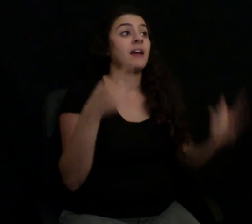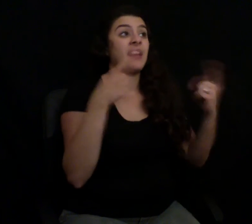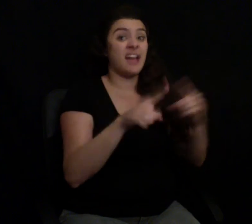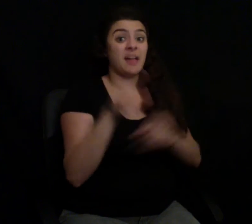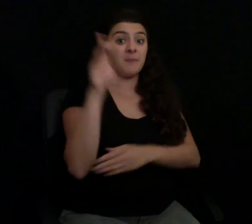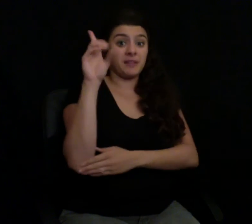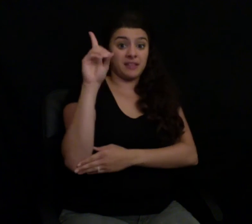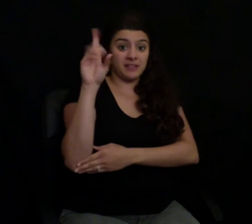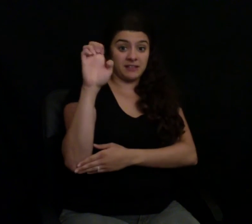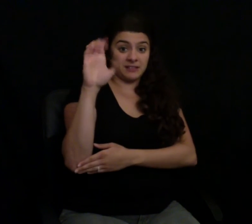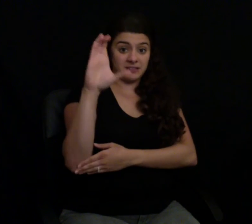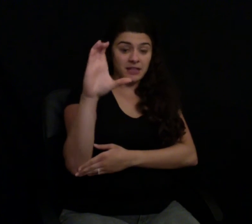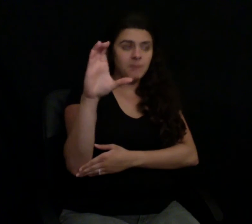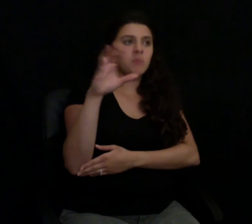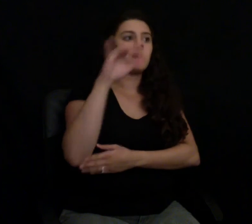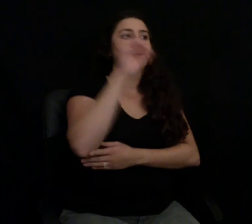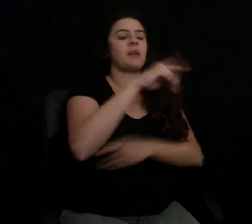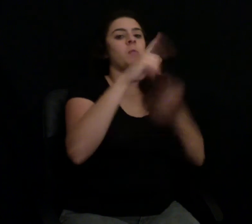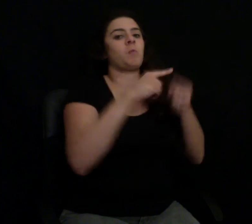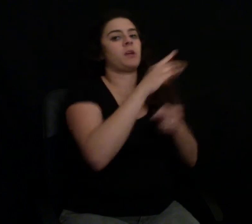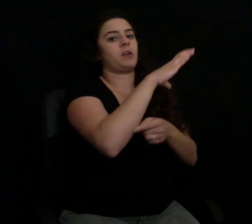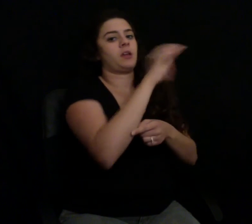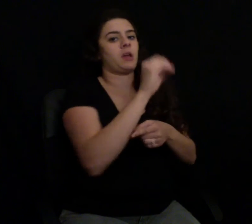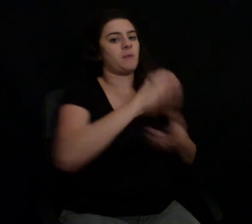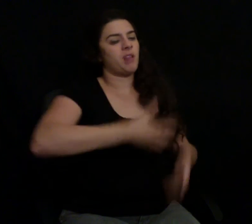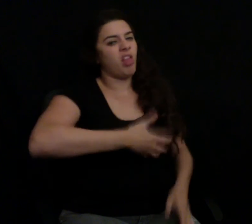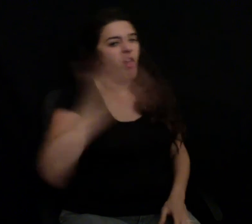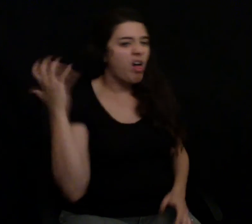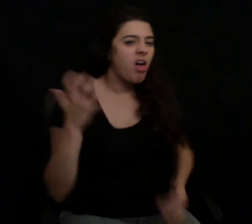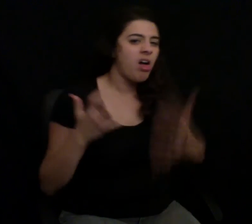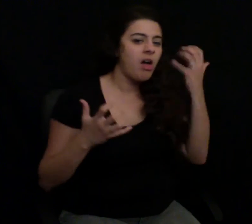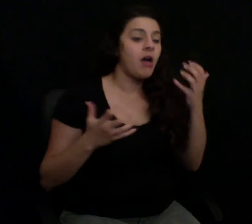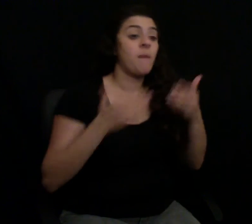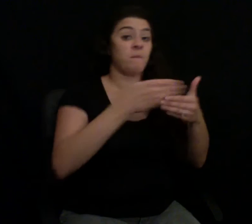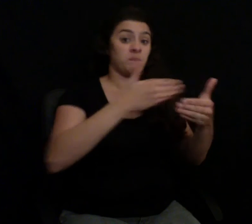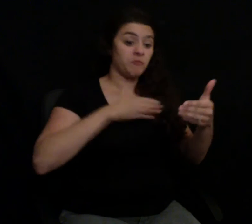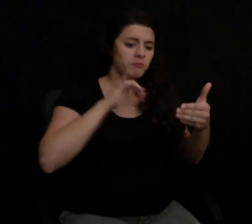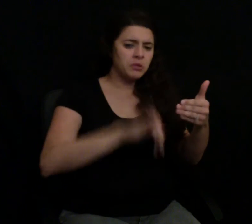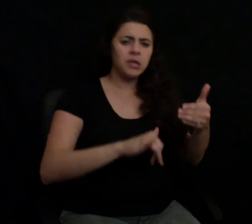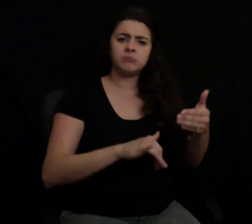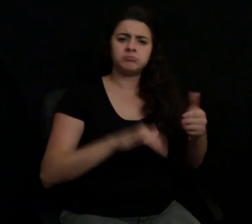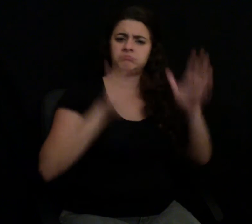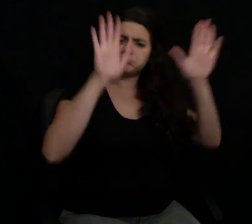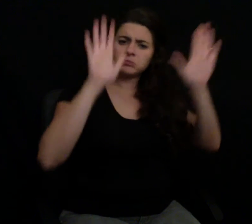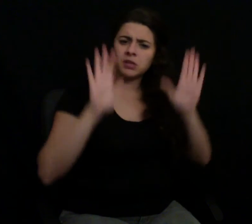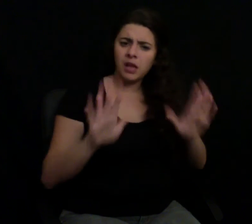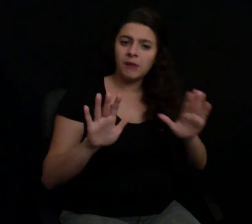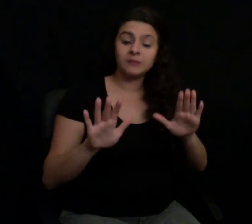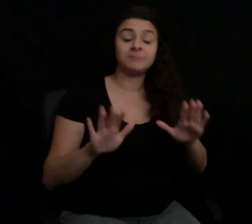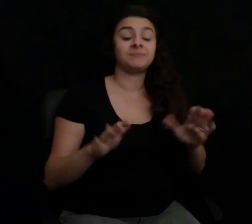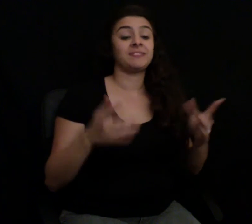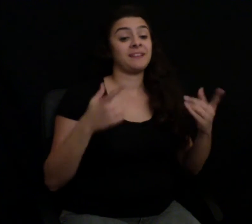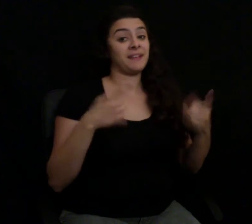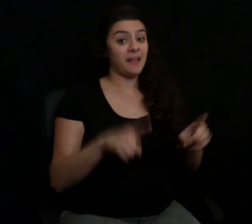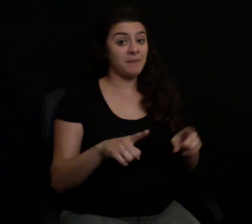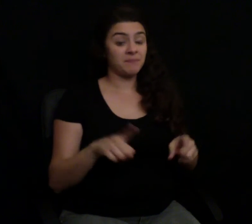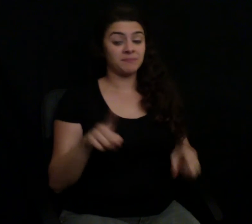down once a week. Everything was okay, good, glowing. And then when that video came out, I was a bad seed. And then